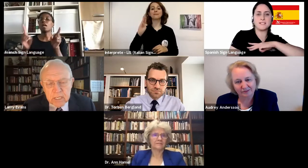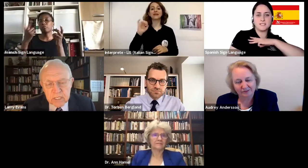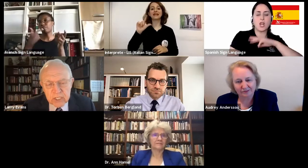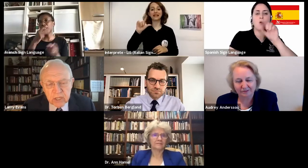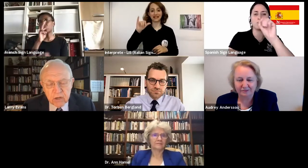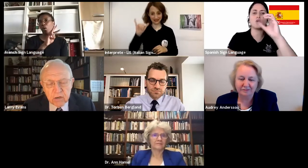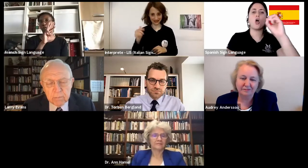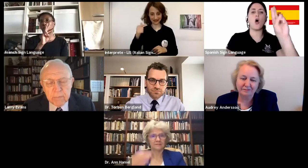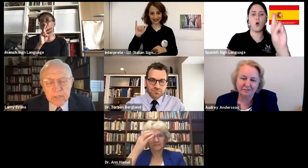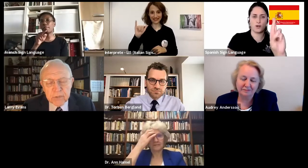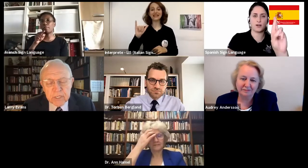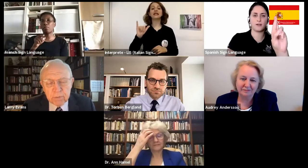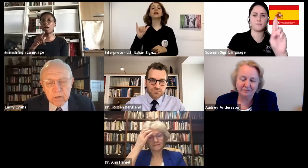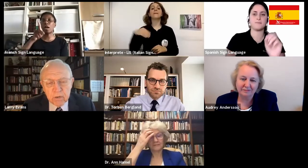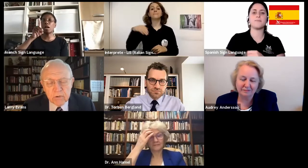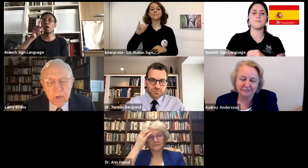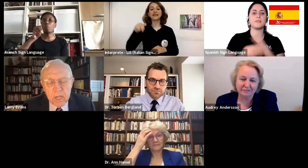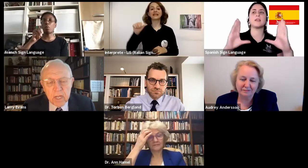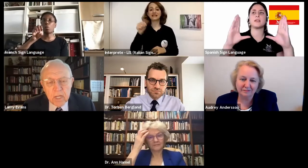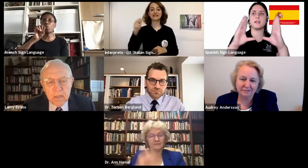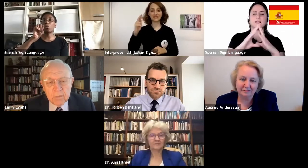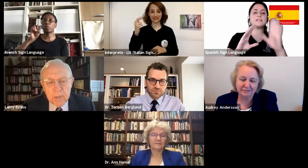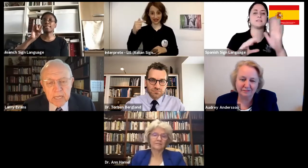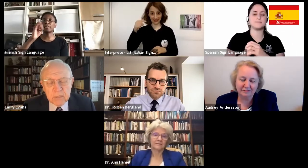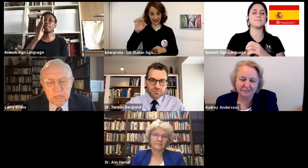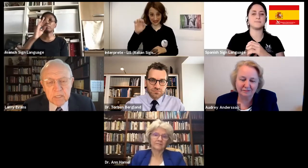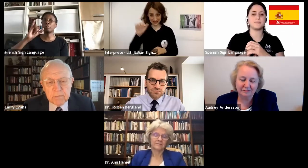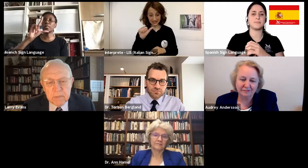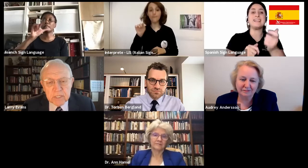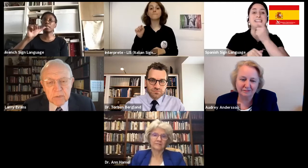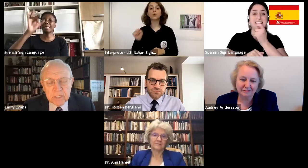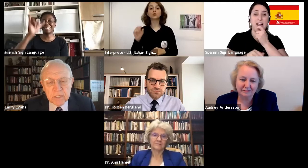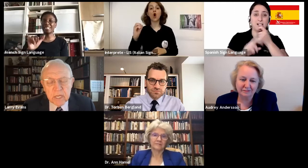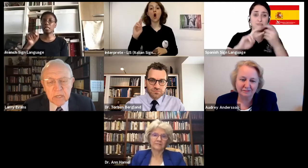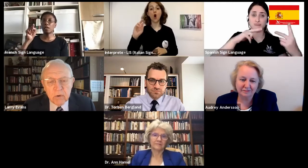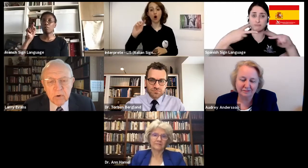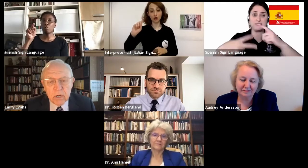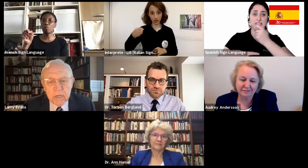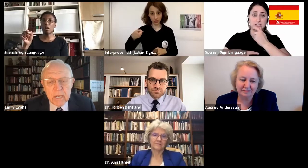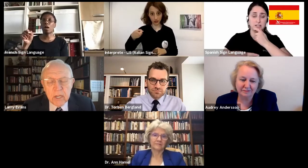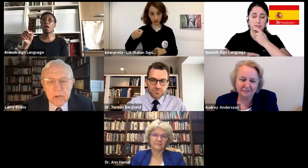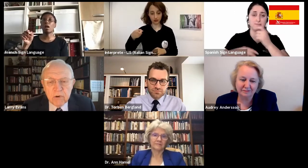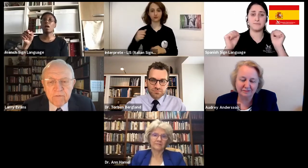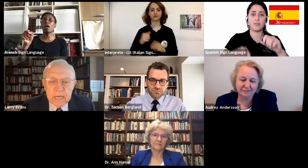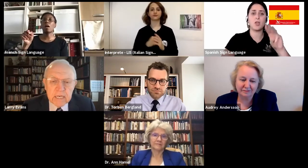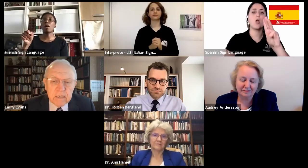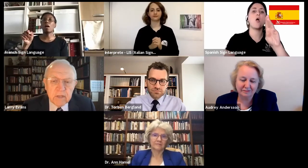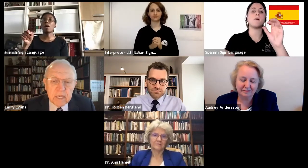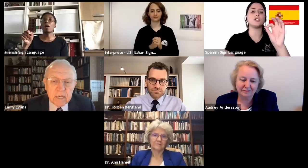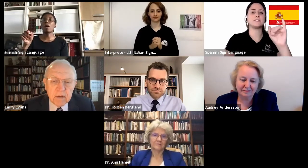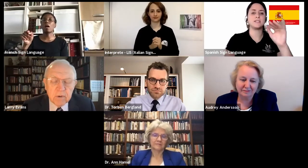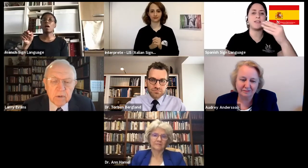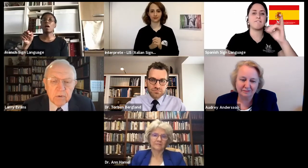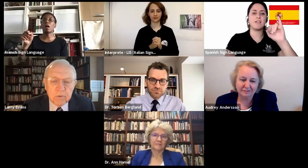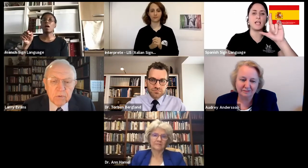Possibility, singular, ministries, plural. So, www.possibilityministries.org. You'll find